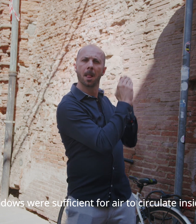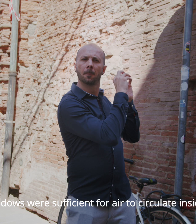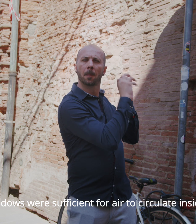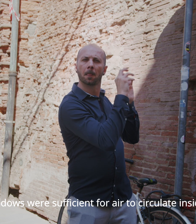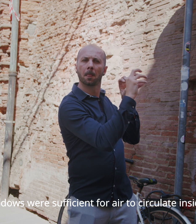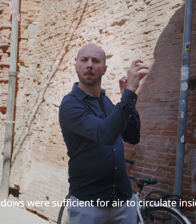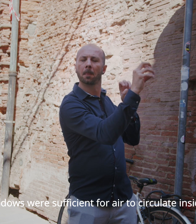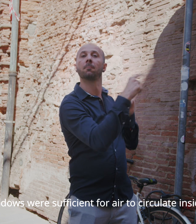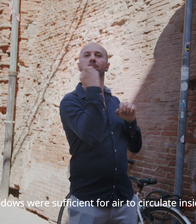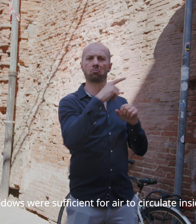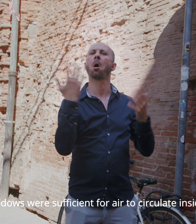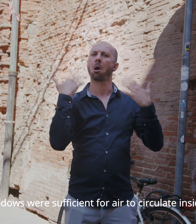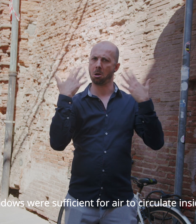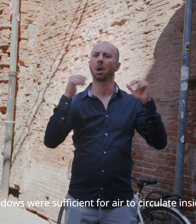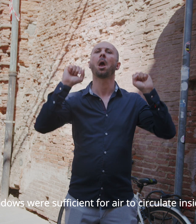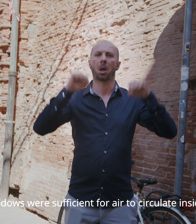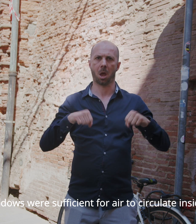sufficient for air to circulate inside.